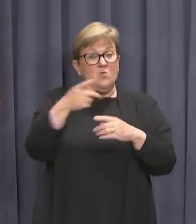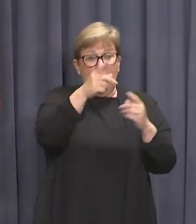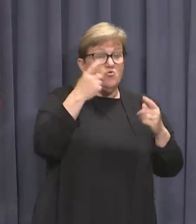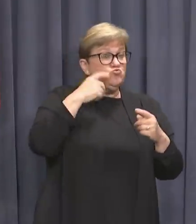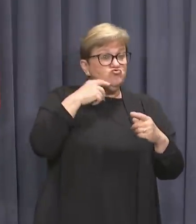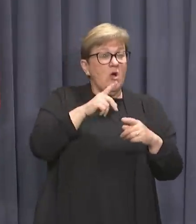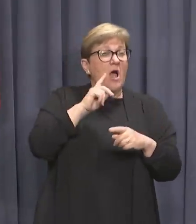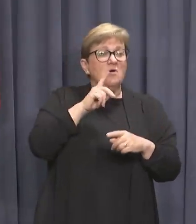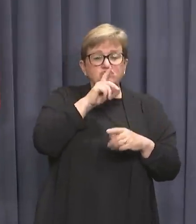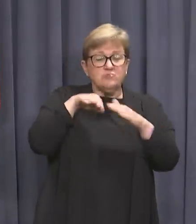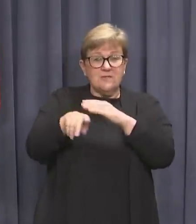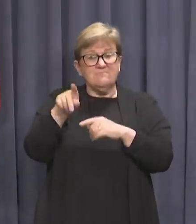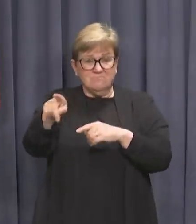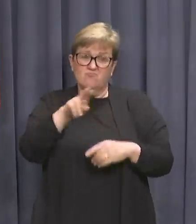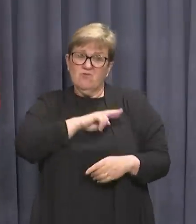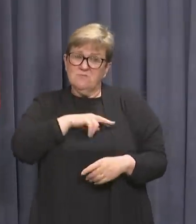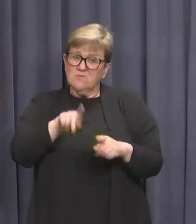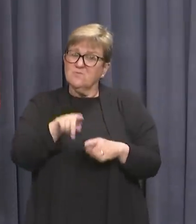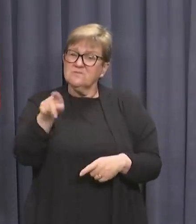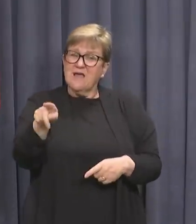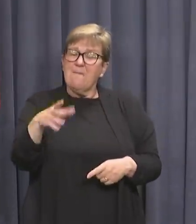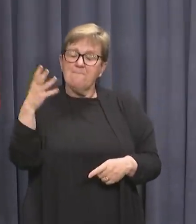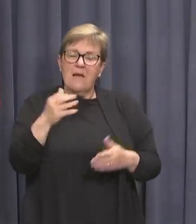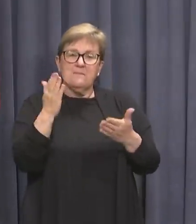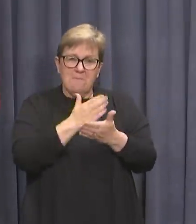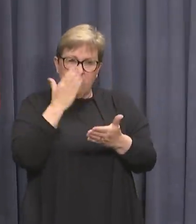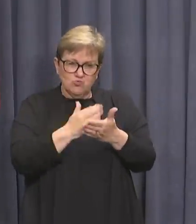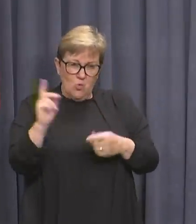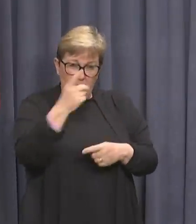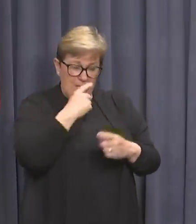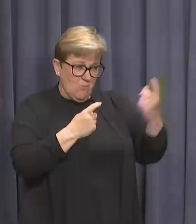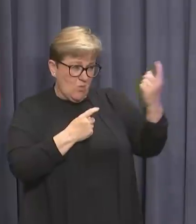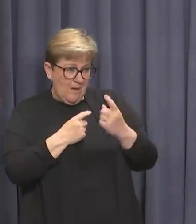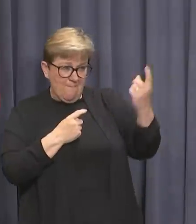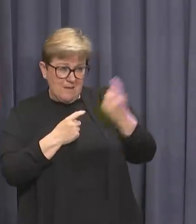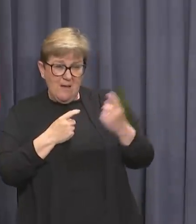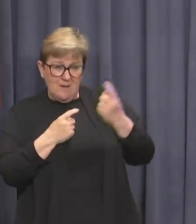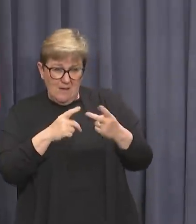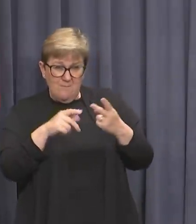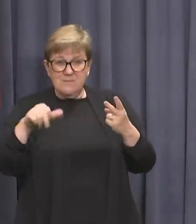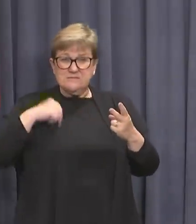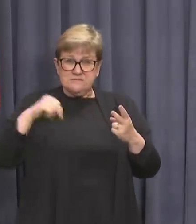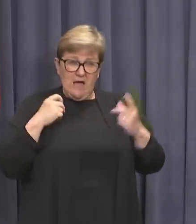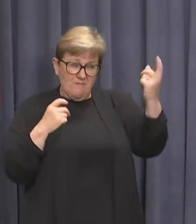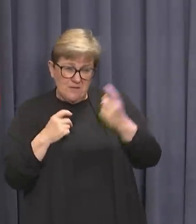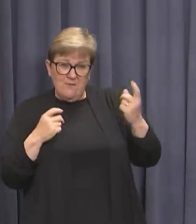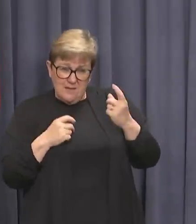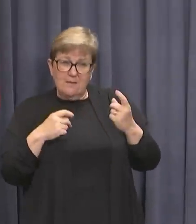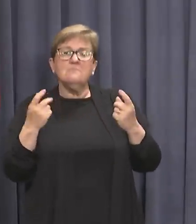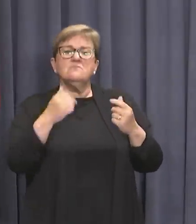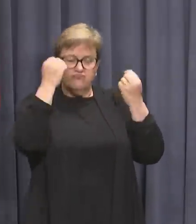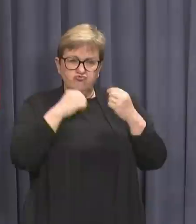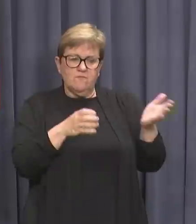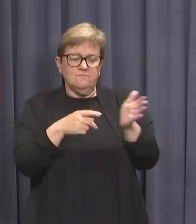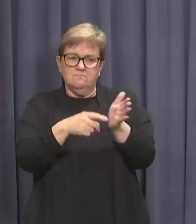also has an obligation to take reasonable steps to ensure that all patrons and staff entering their premises are double dose